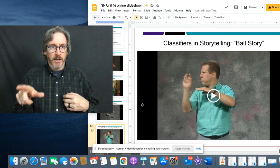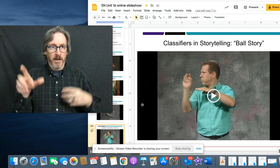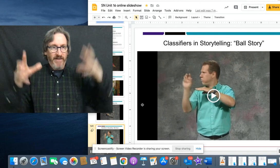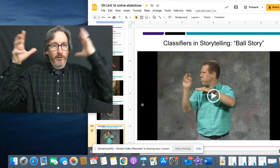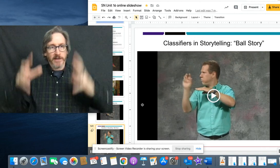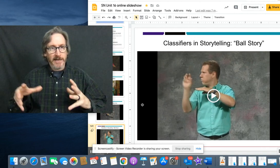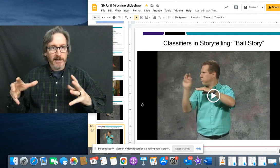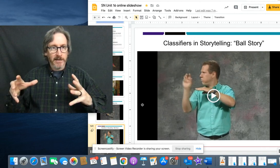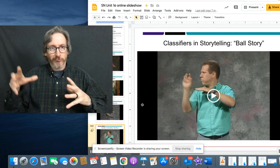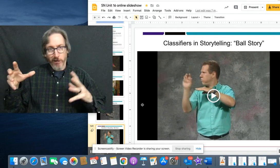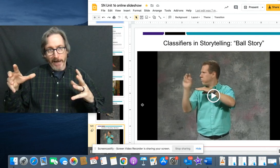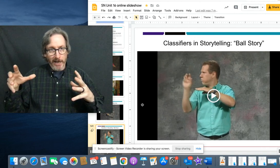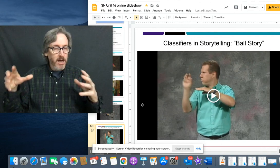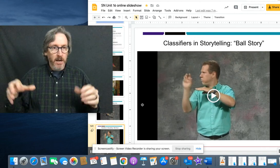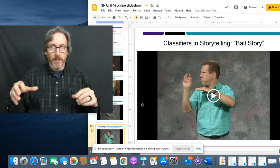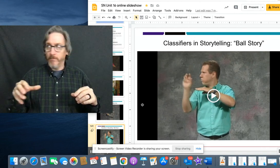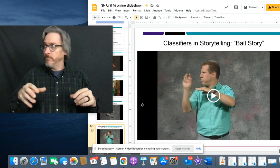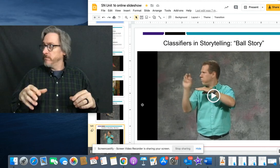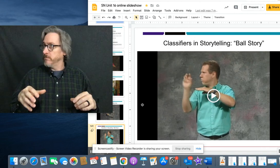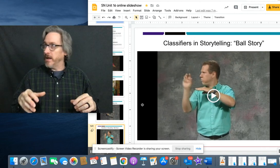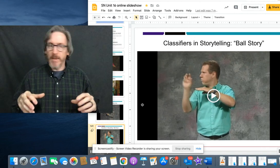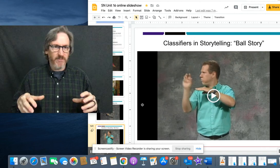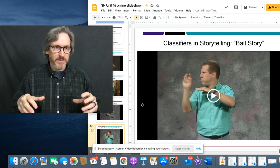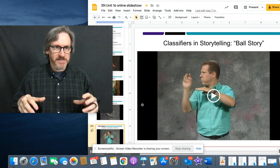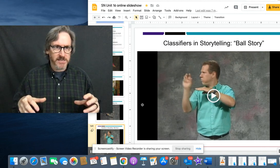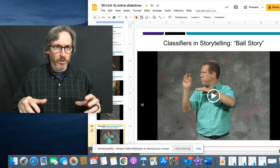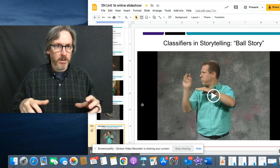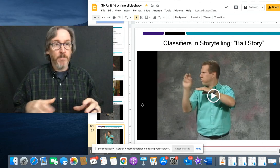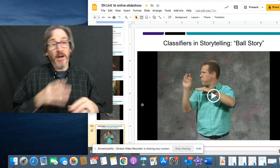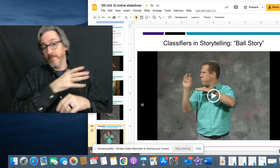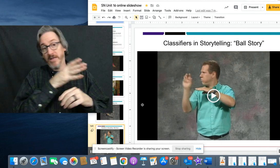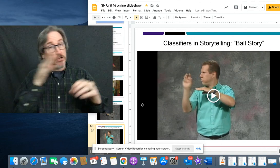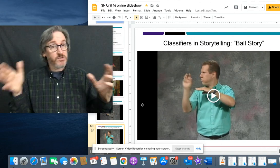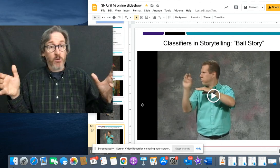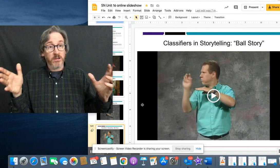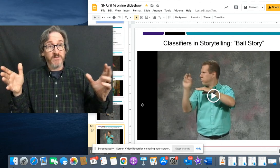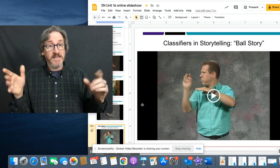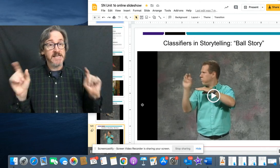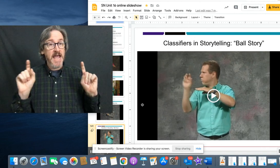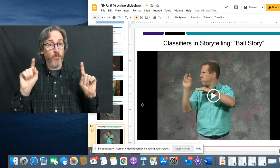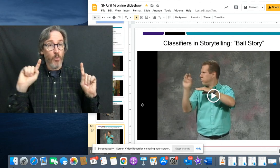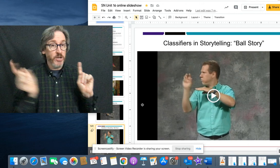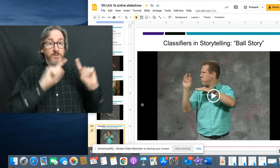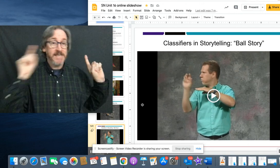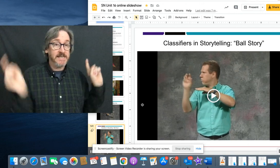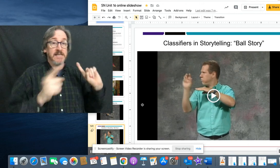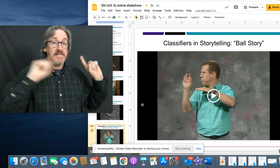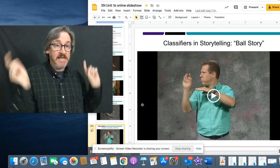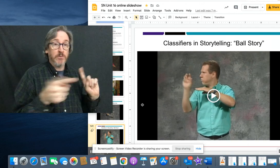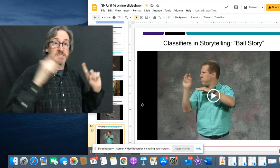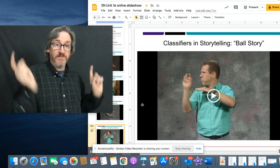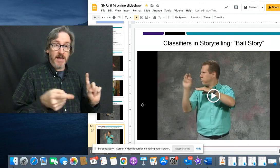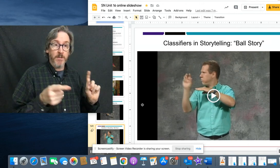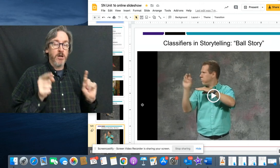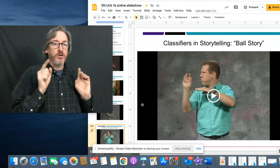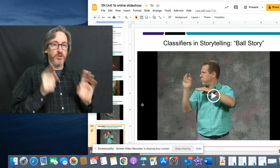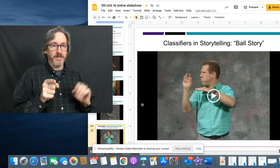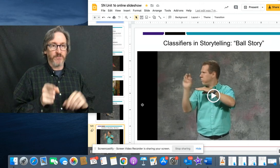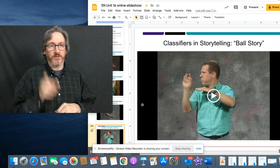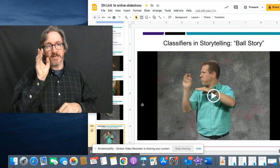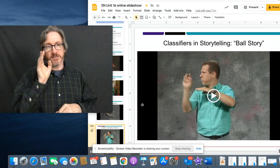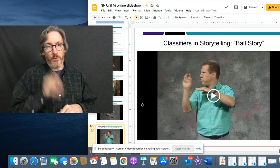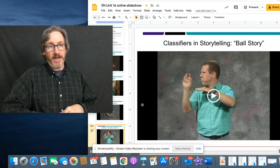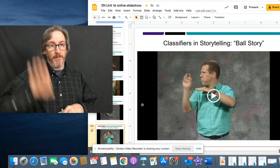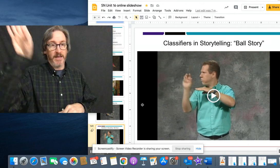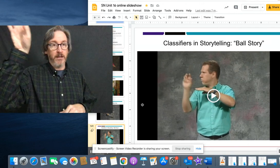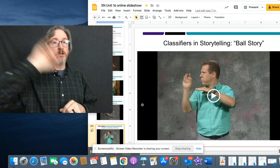and a faddle lady running. I may have missed someone. But he goes through all of these. And what you see is the sequence of them doing